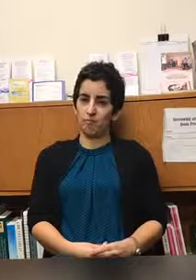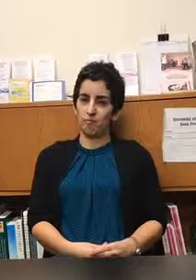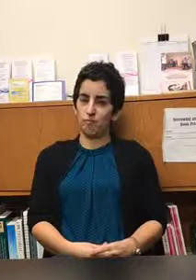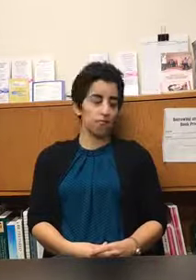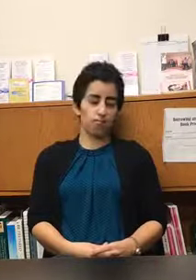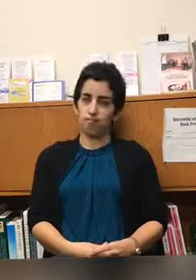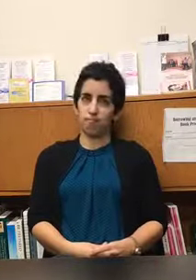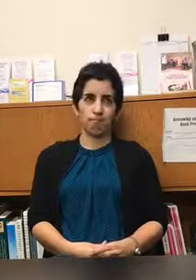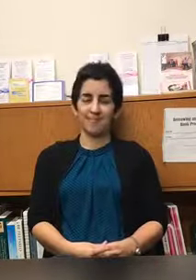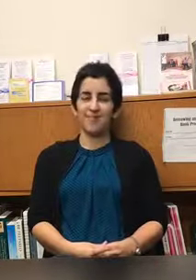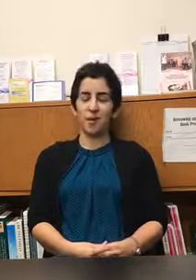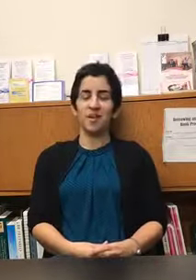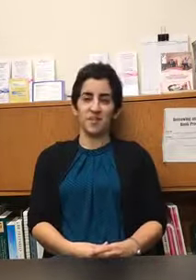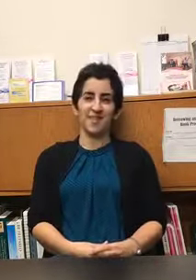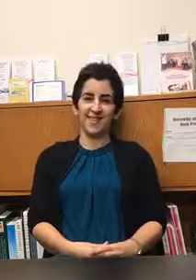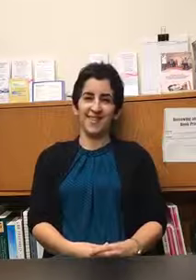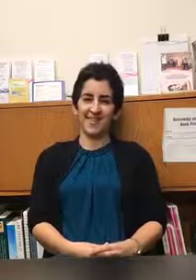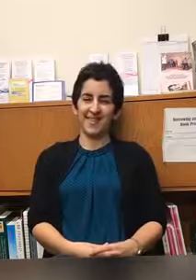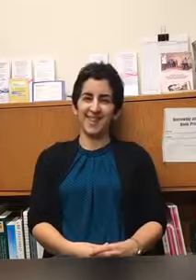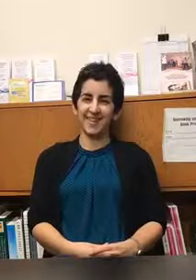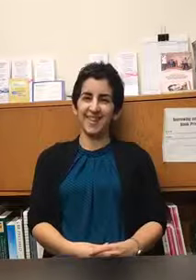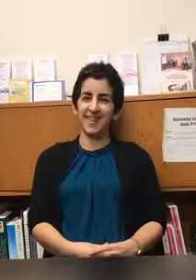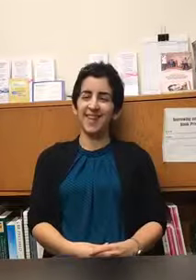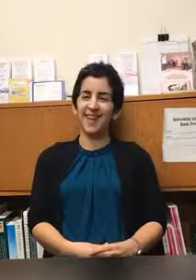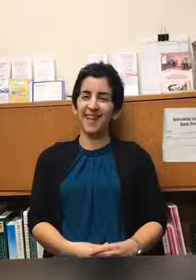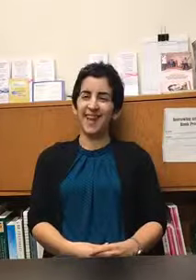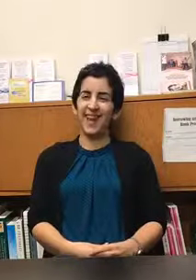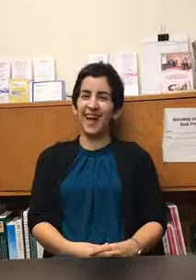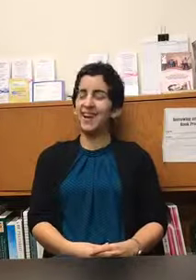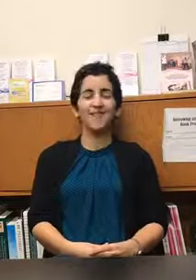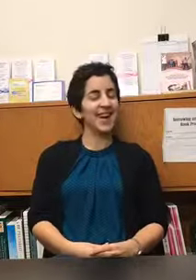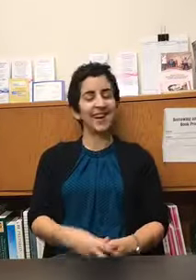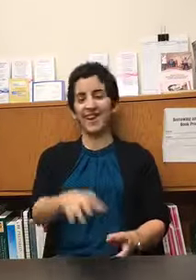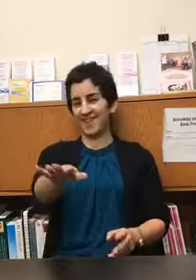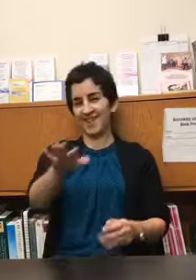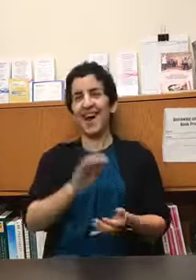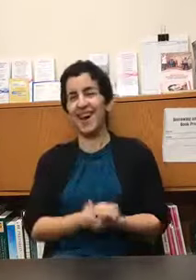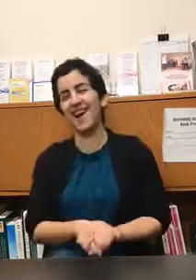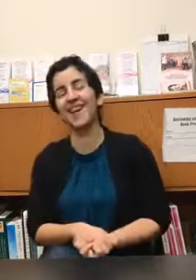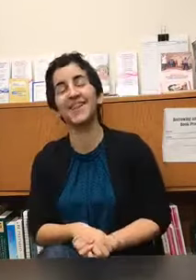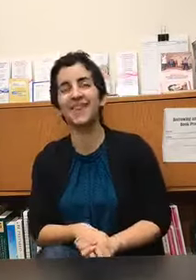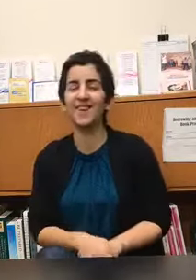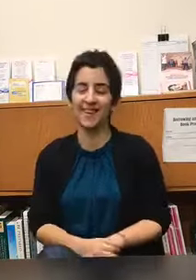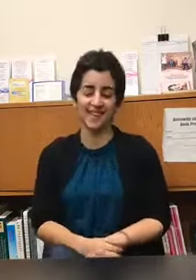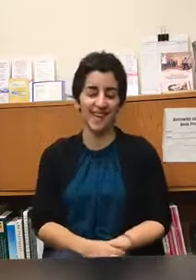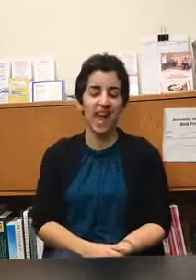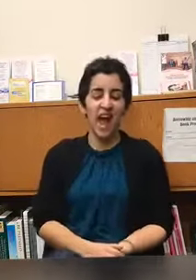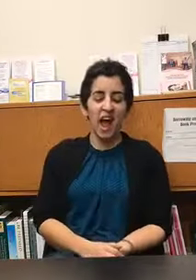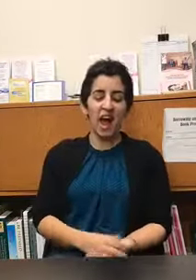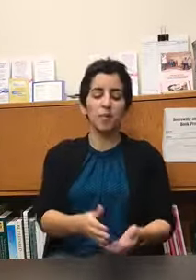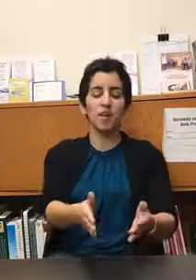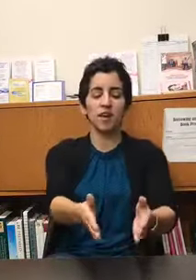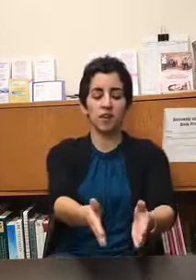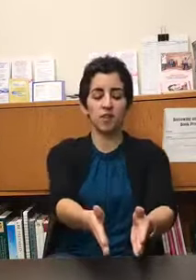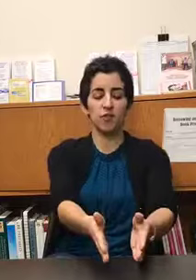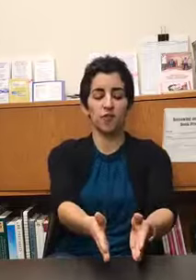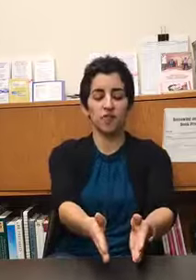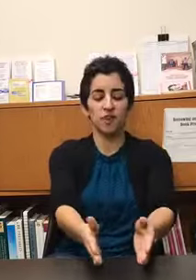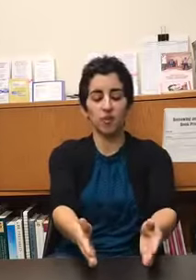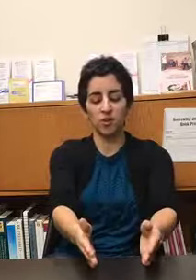with a therapist or by myself and now i'm going to be mindful no not at all that's a great question um the first thing i want to